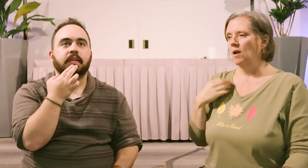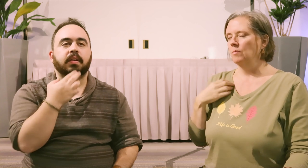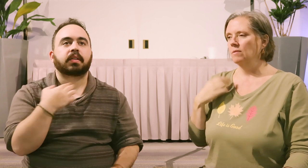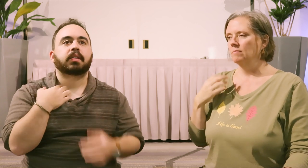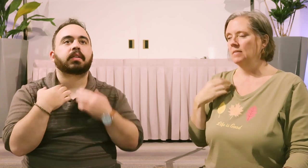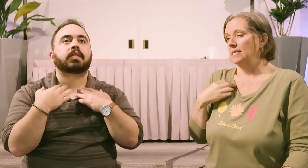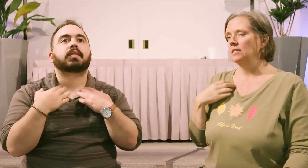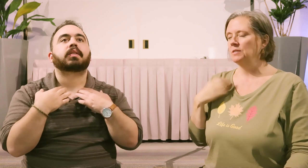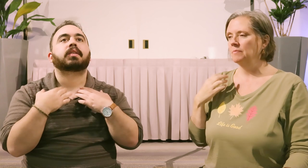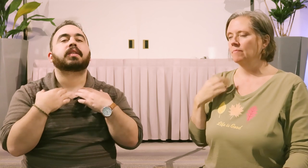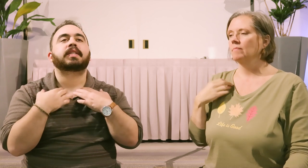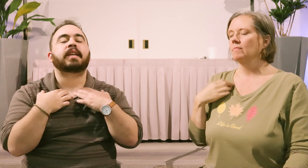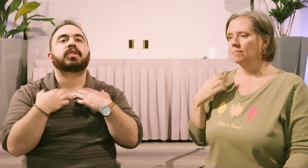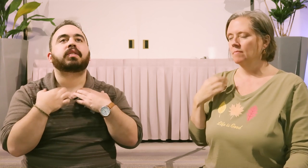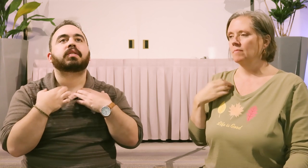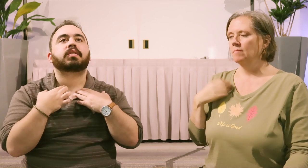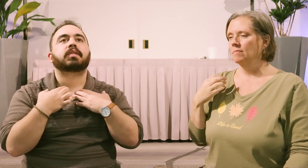Collarbone. This tension. This tension. Mm-hmm.